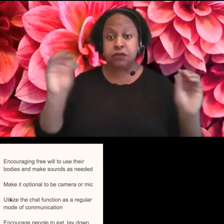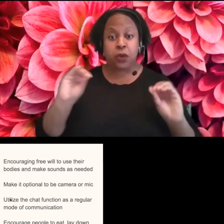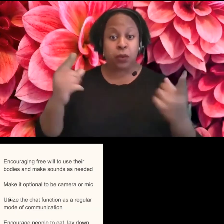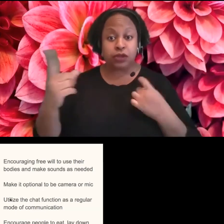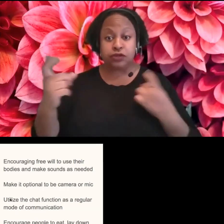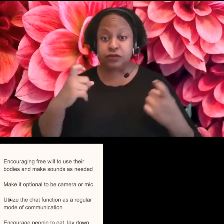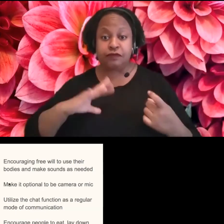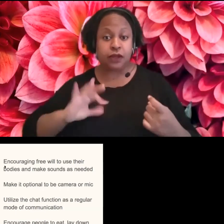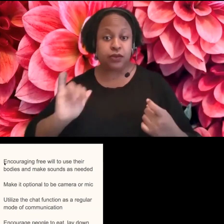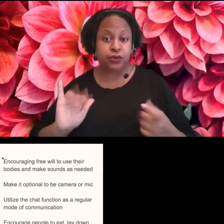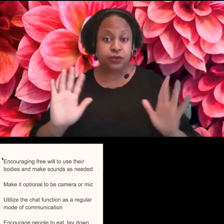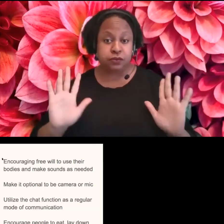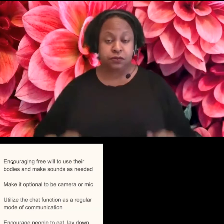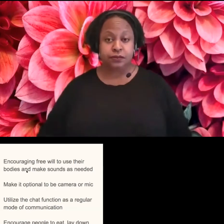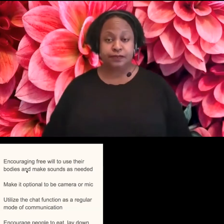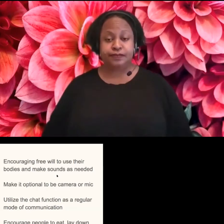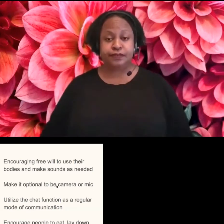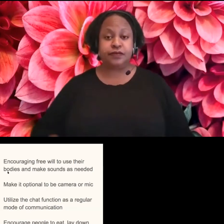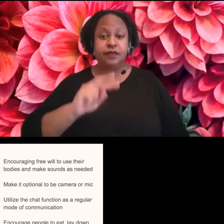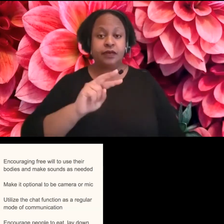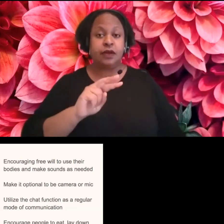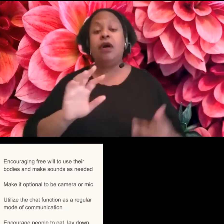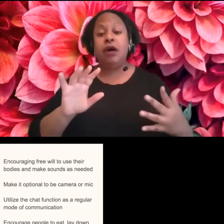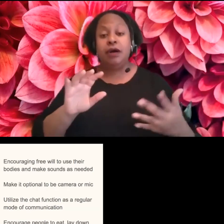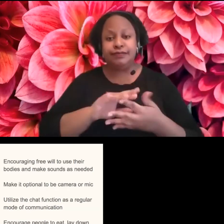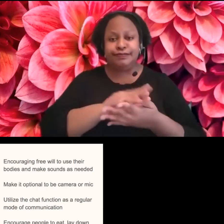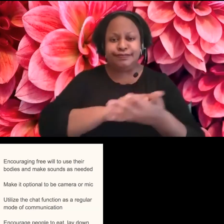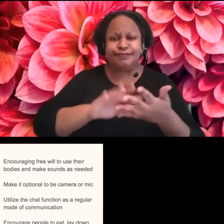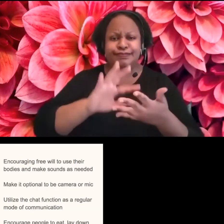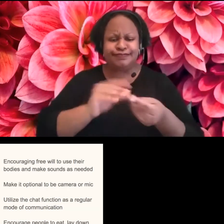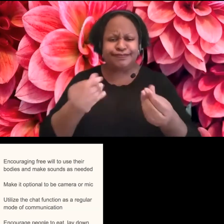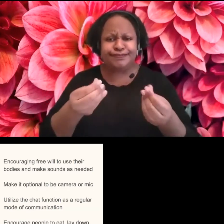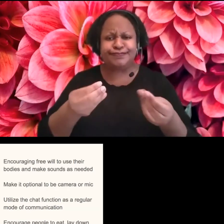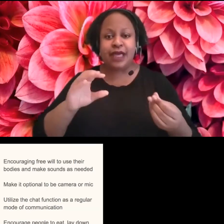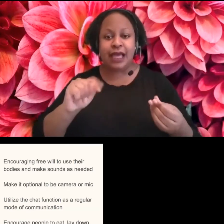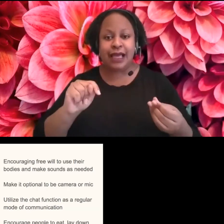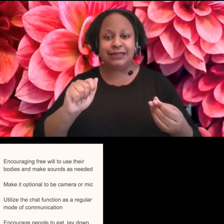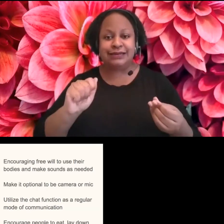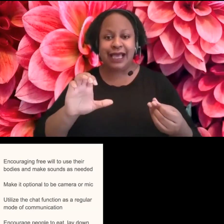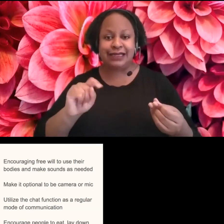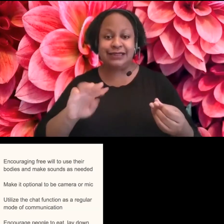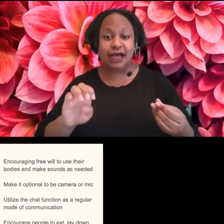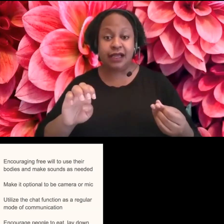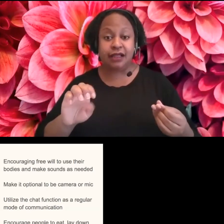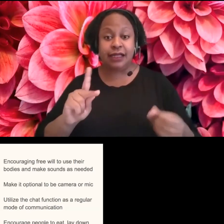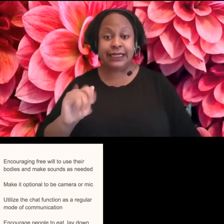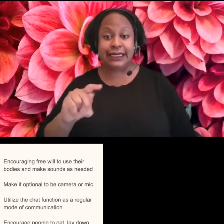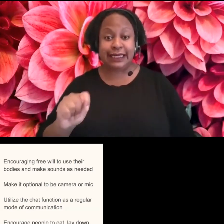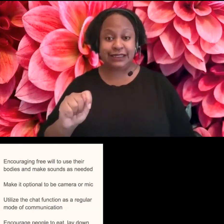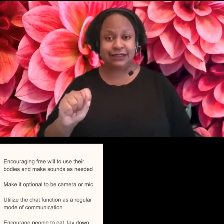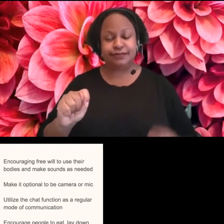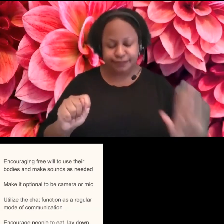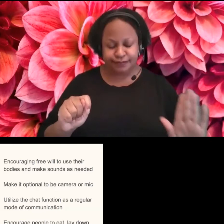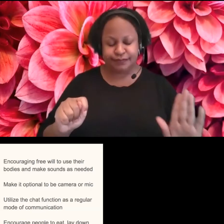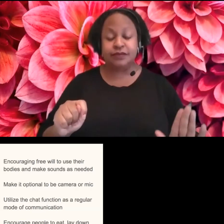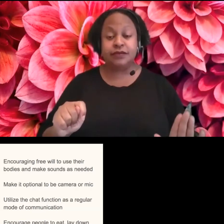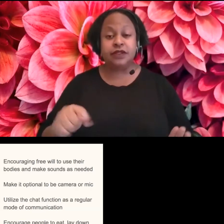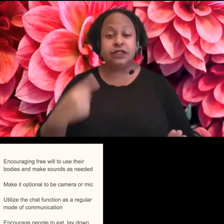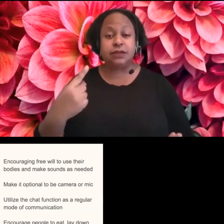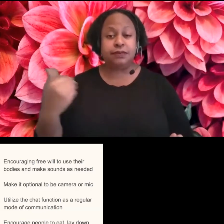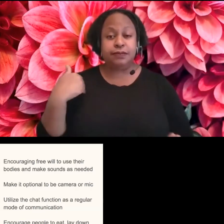yeah, so the tactile kits, that's also an interesting thing that, sorry, the question was,